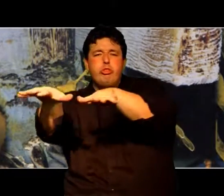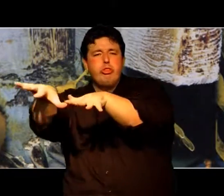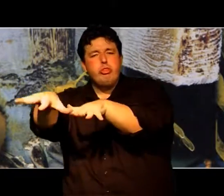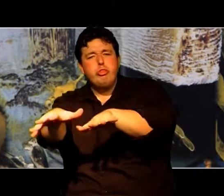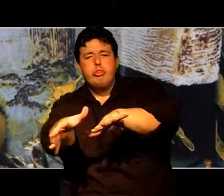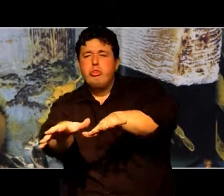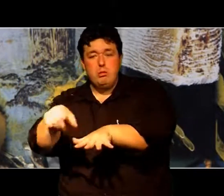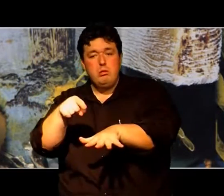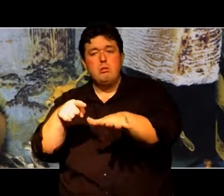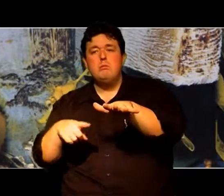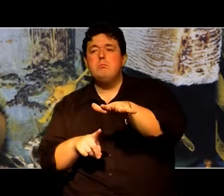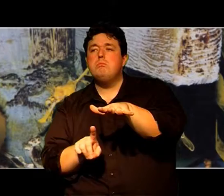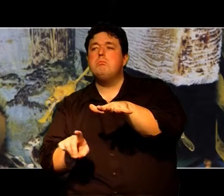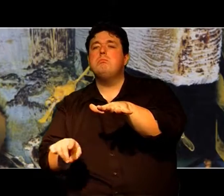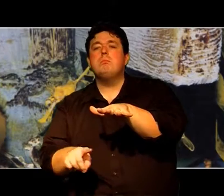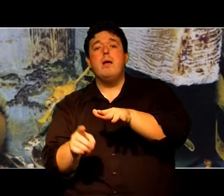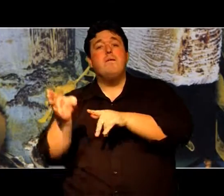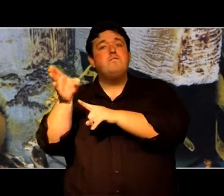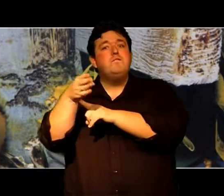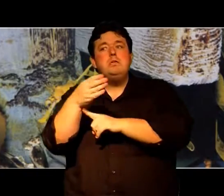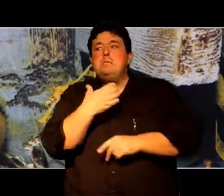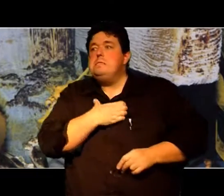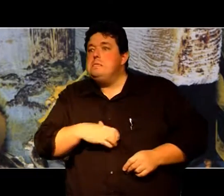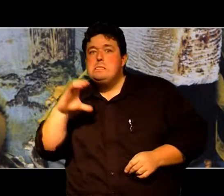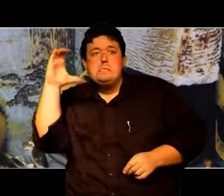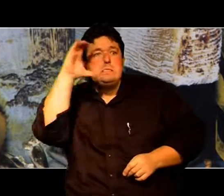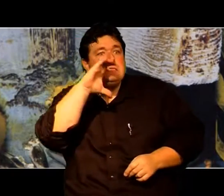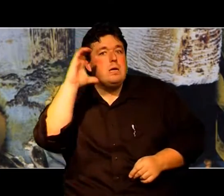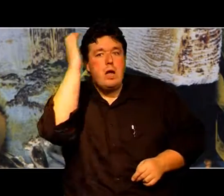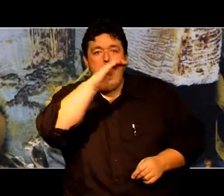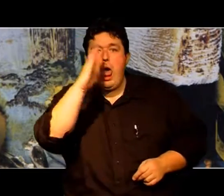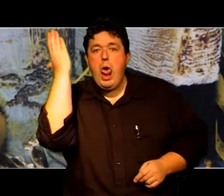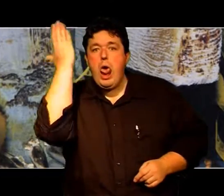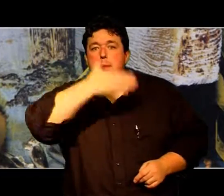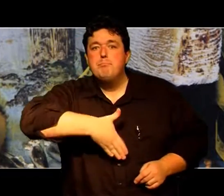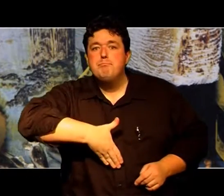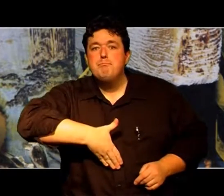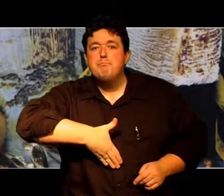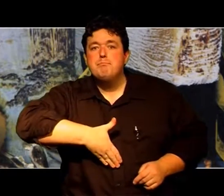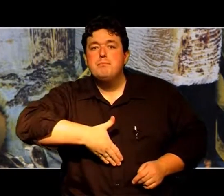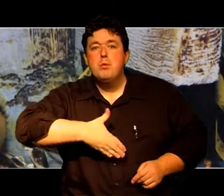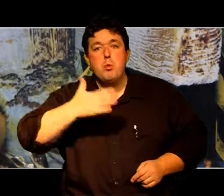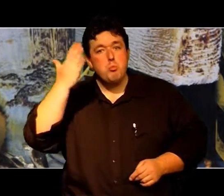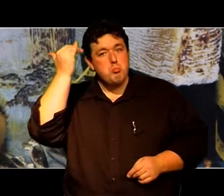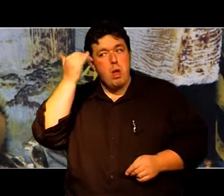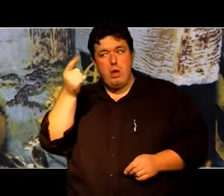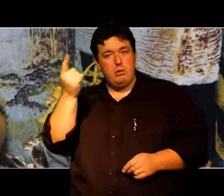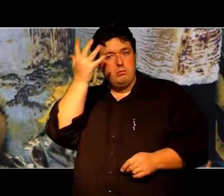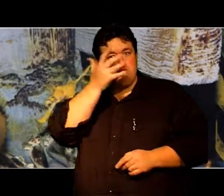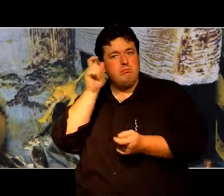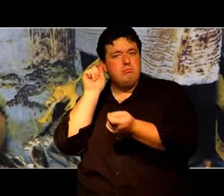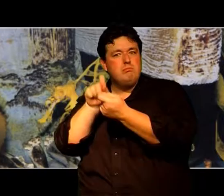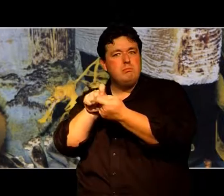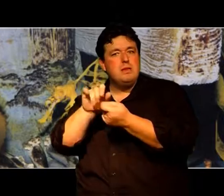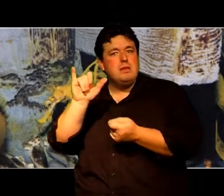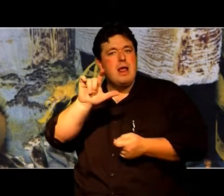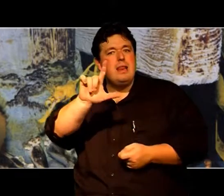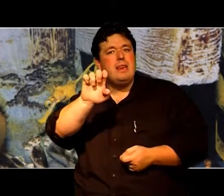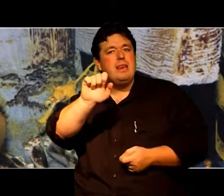The seaweed flies and so does the sea dragon The fish are hungry and searching for food But they miss the sea dragon Because he looks